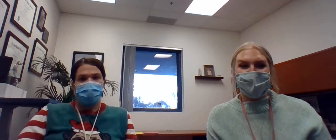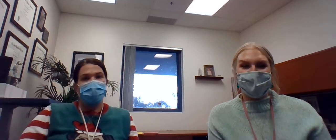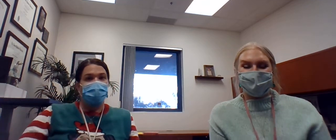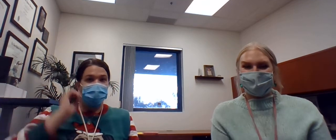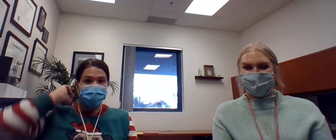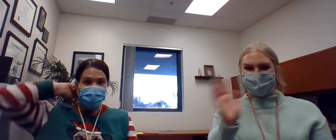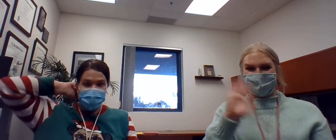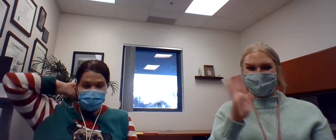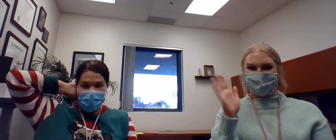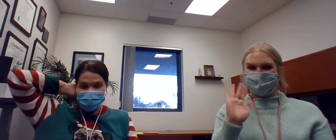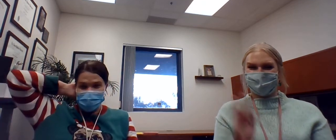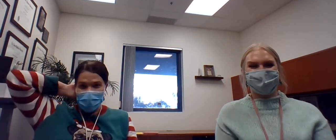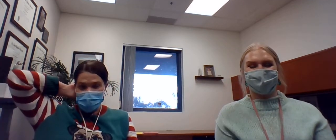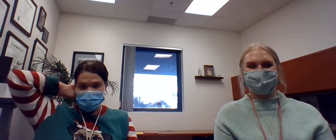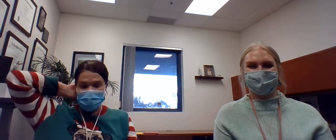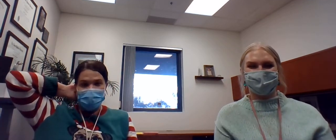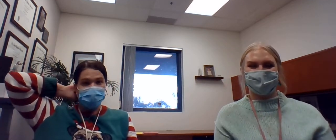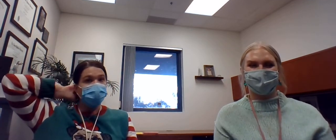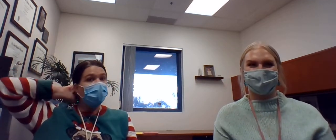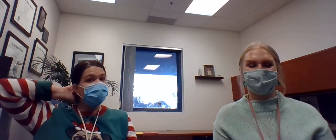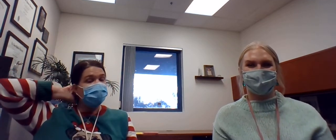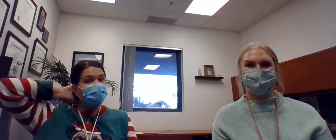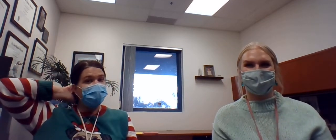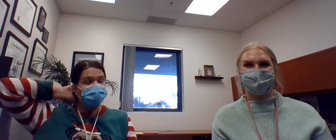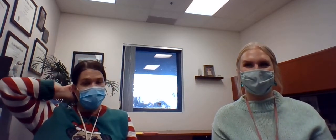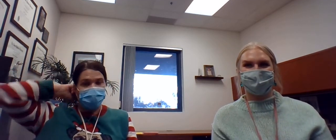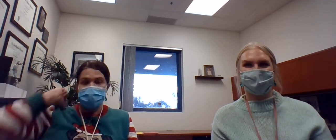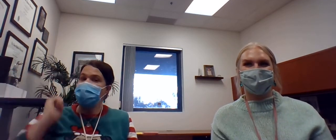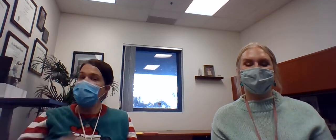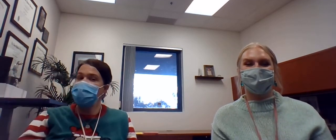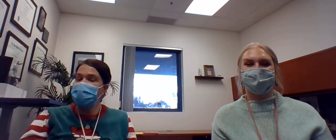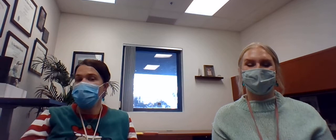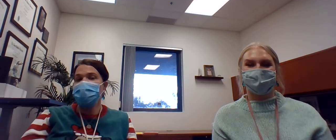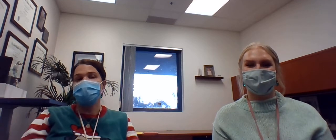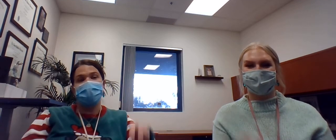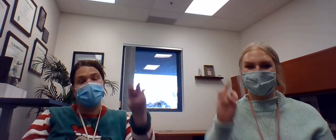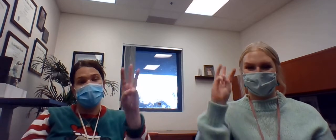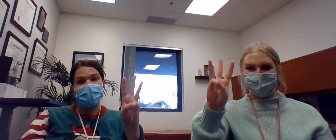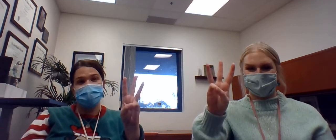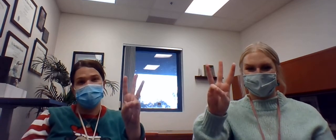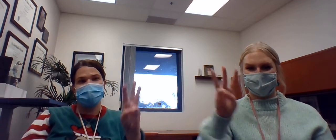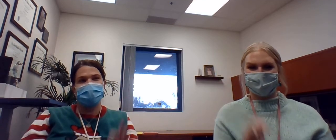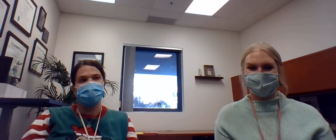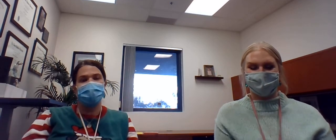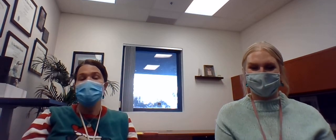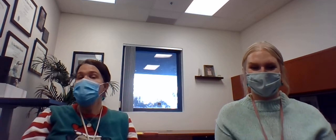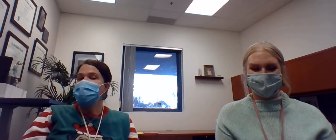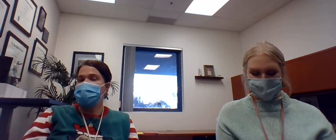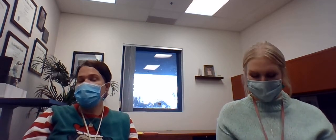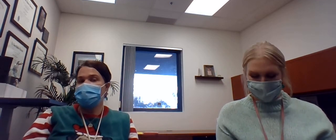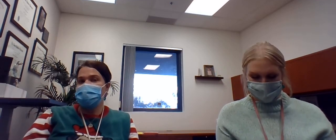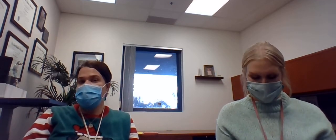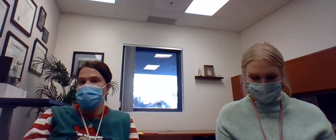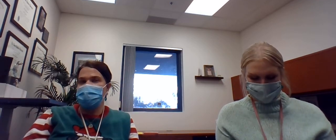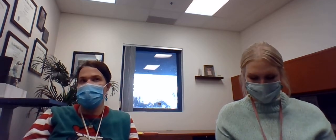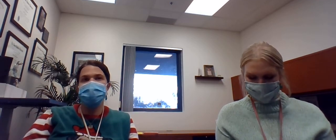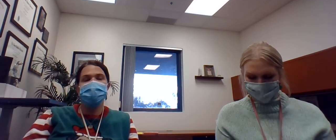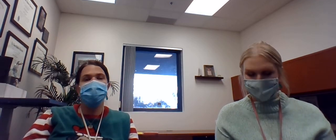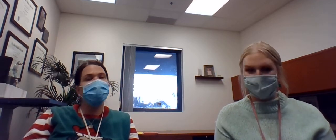Good morning, Madison Cubs. Today is Wednesday, January 5th, and we are running on a Day 3 schedule. Please stand for the Pledge of Allegiance,